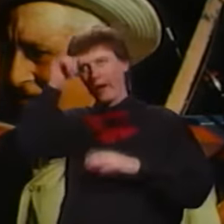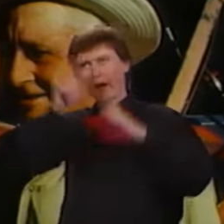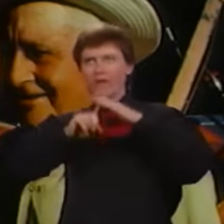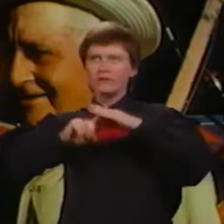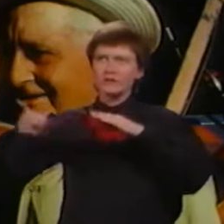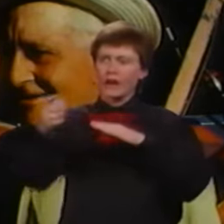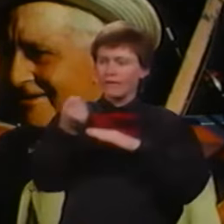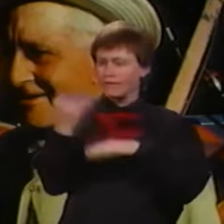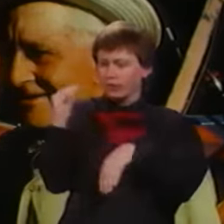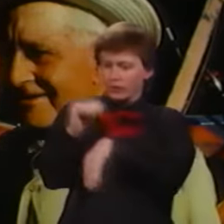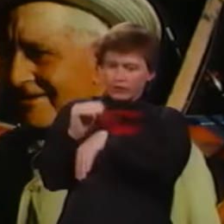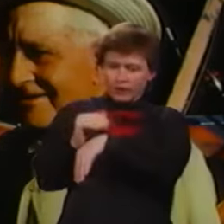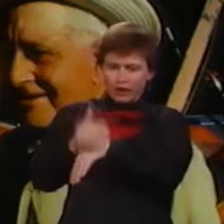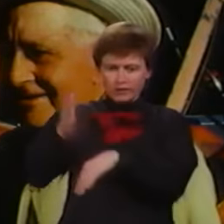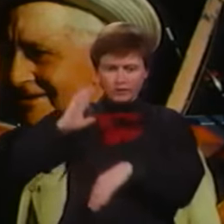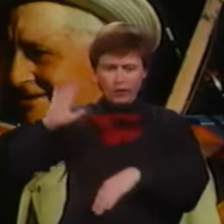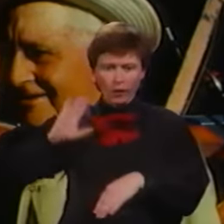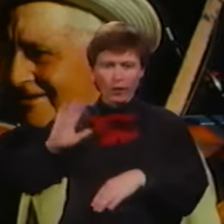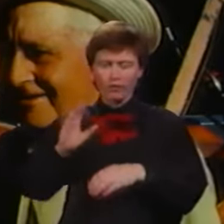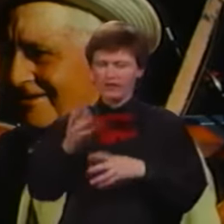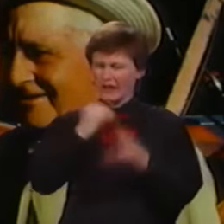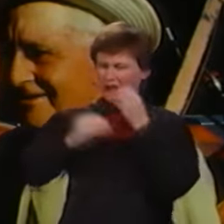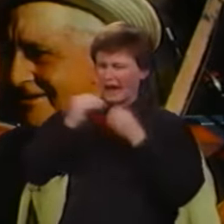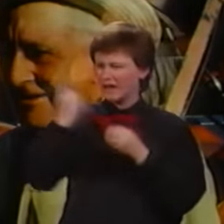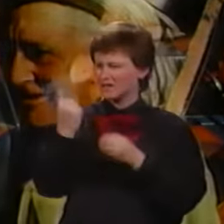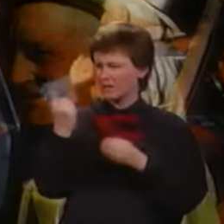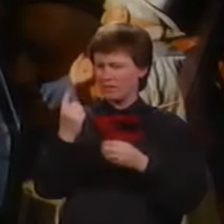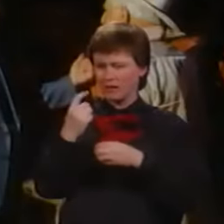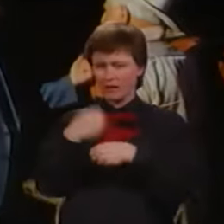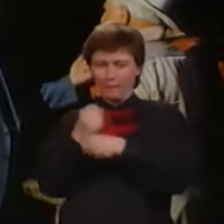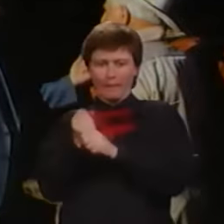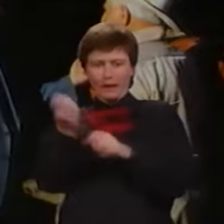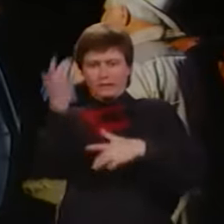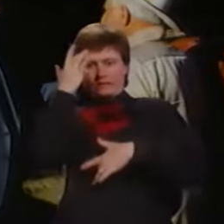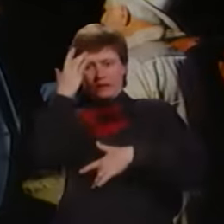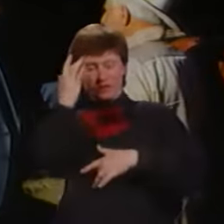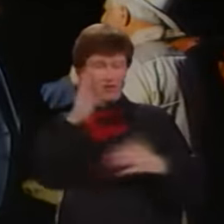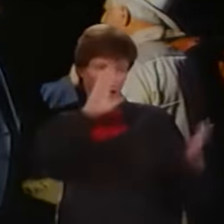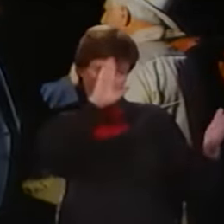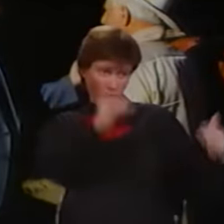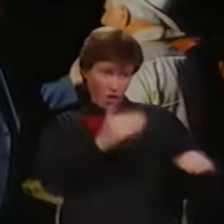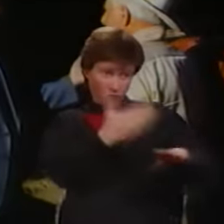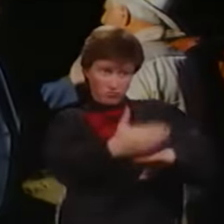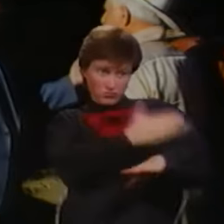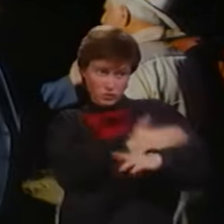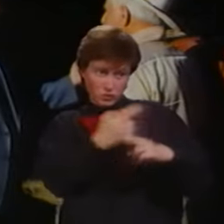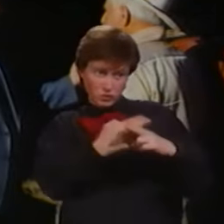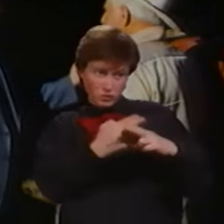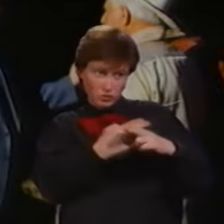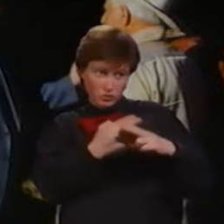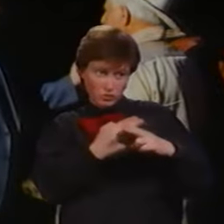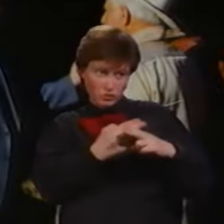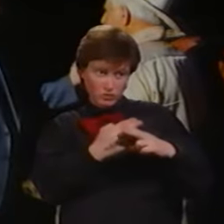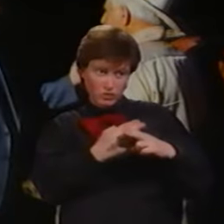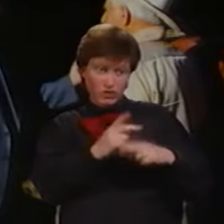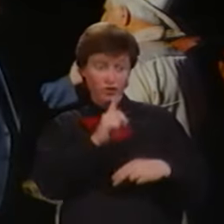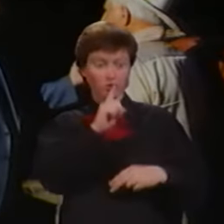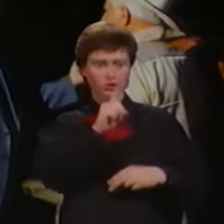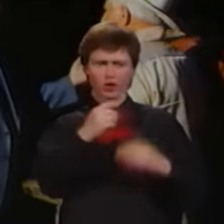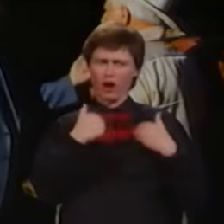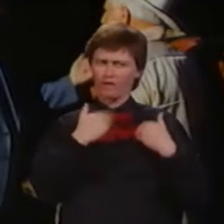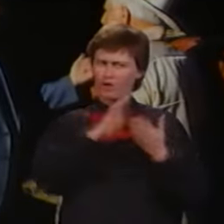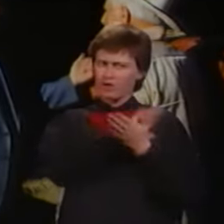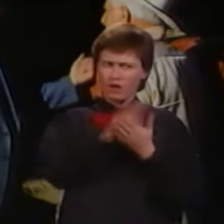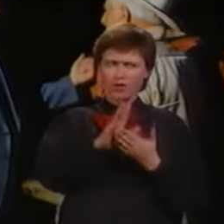couple of nights ago and ate something that made her sick. I hope she'll get better, Mr. Peters. You sure have a nice